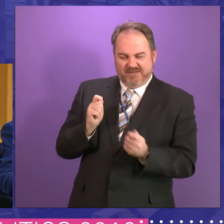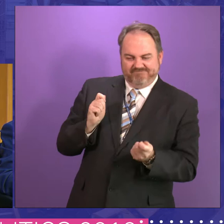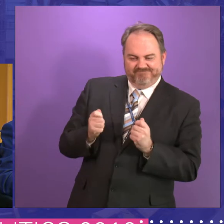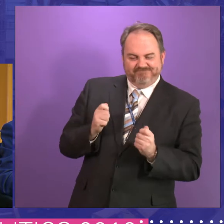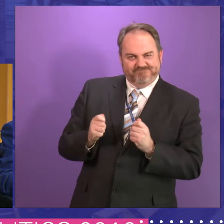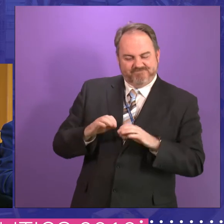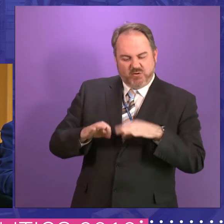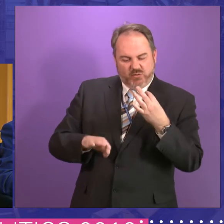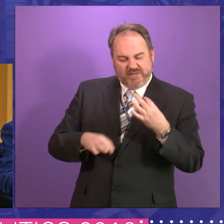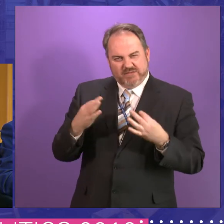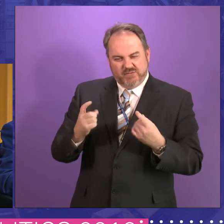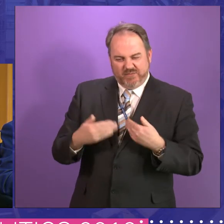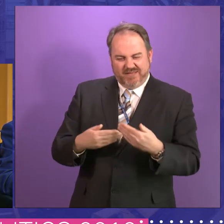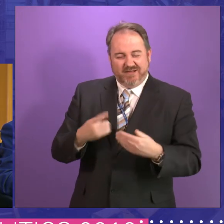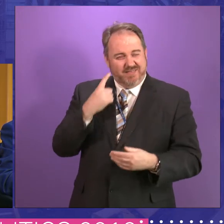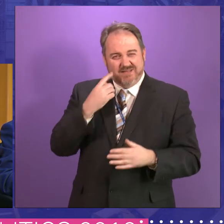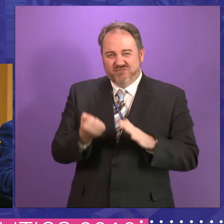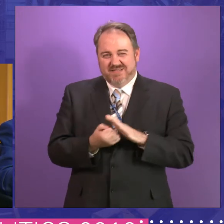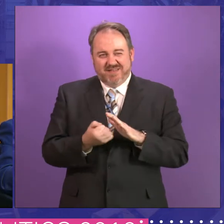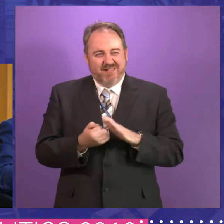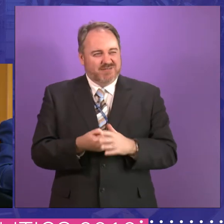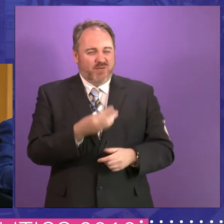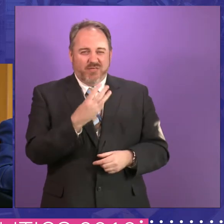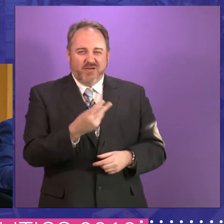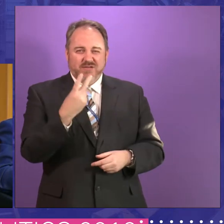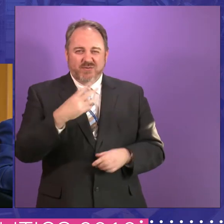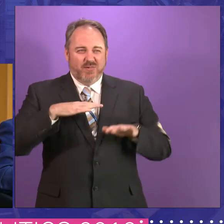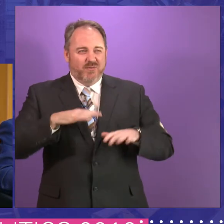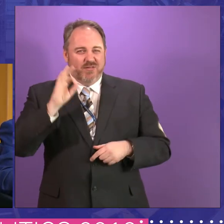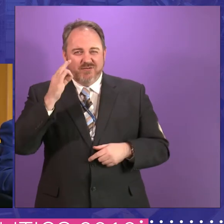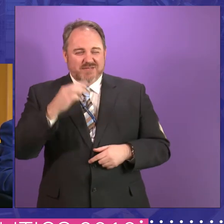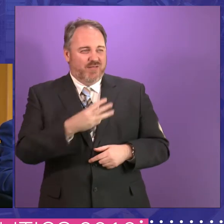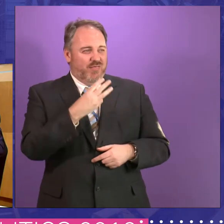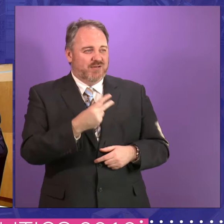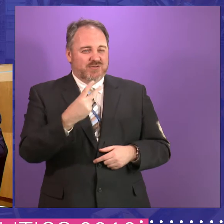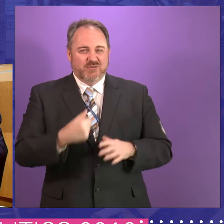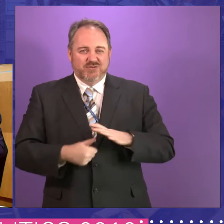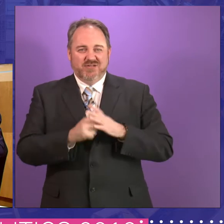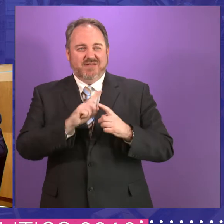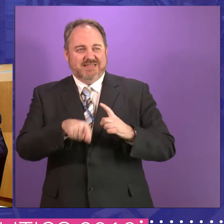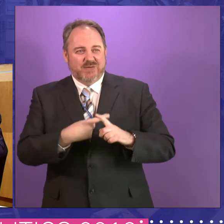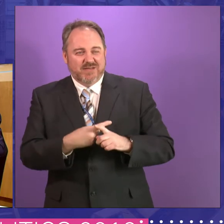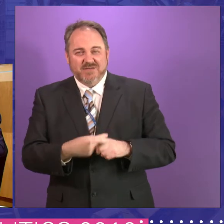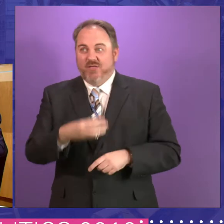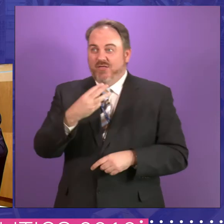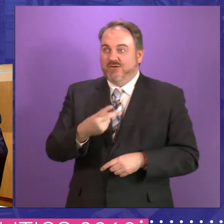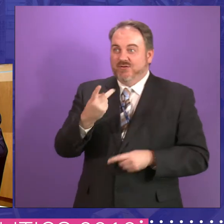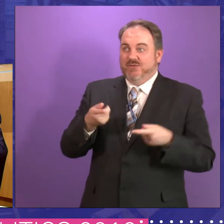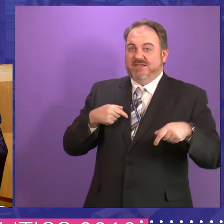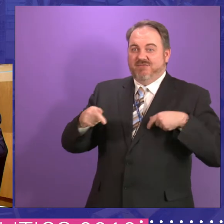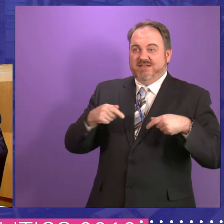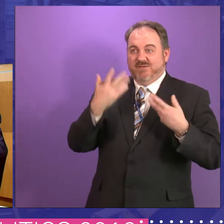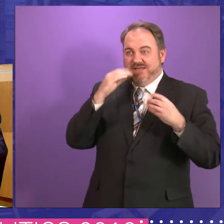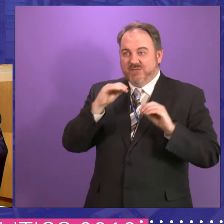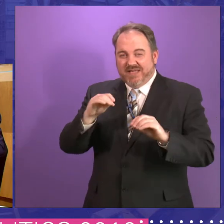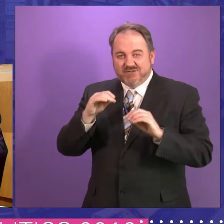ridiculous that you've got 32 local authorities, 32 chief executives, 32 directors of education, 32